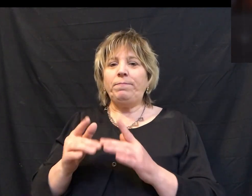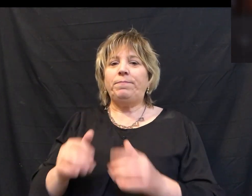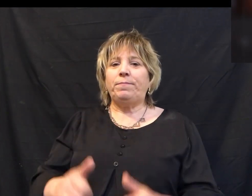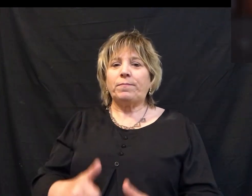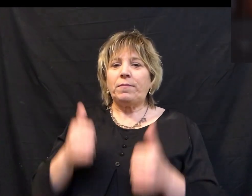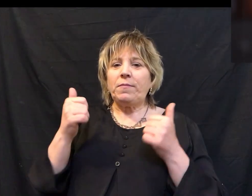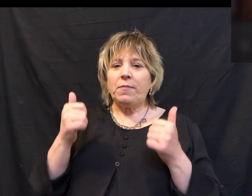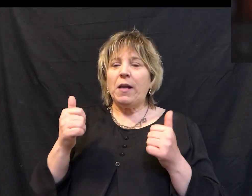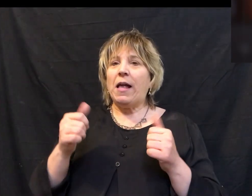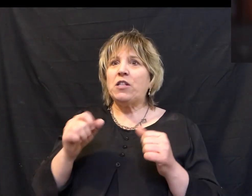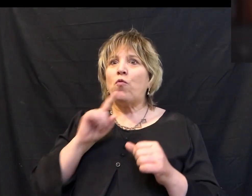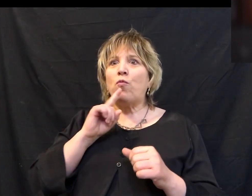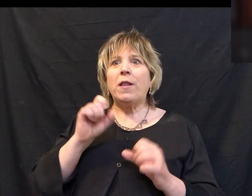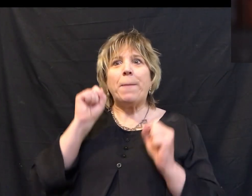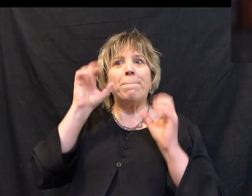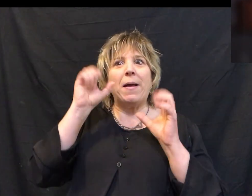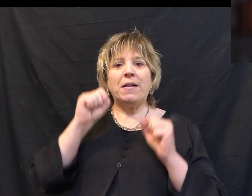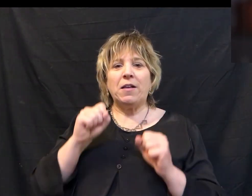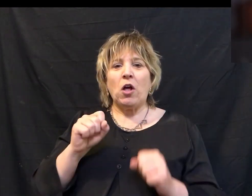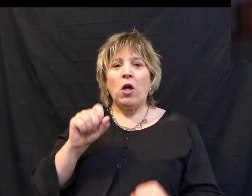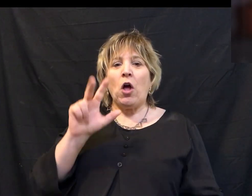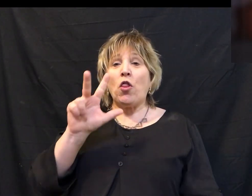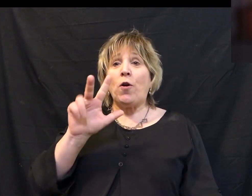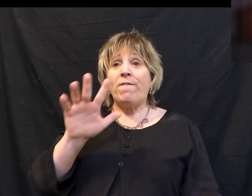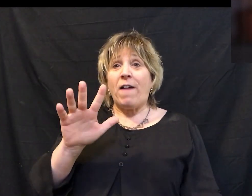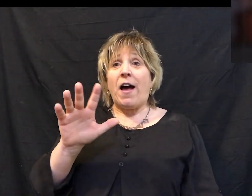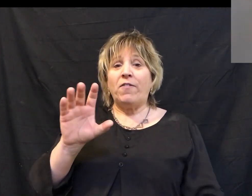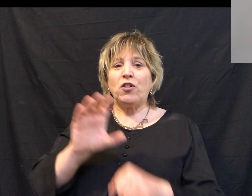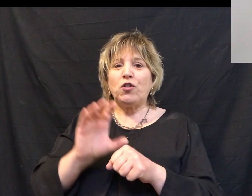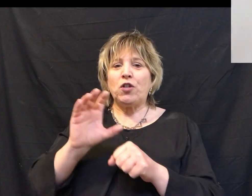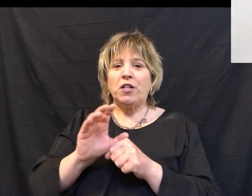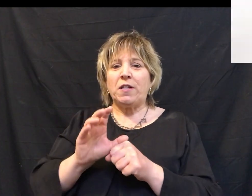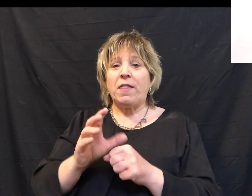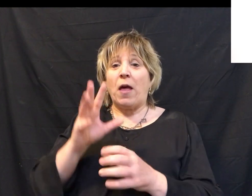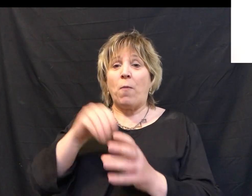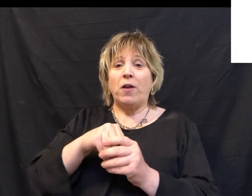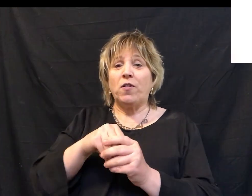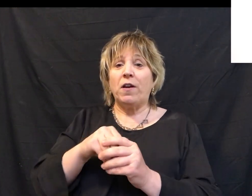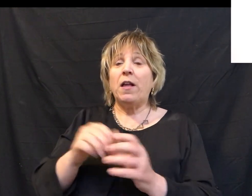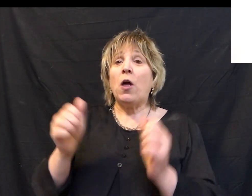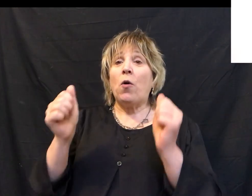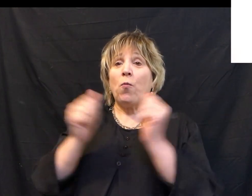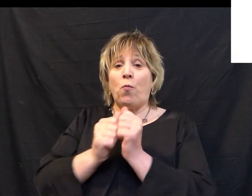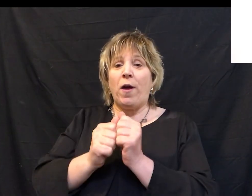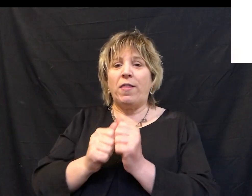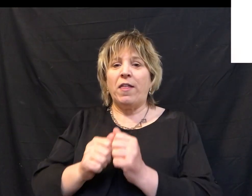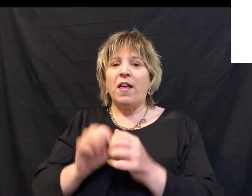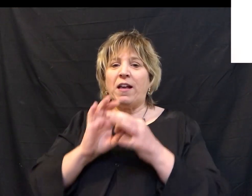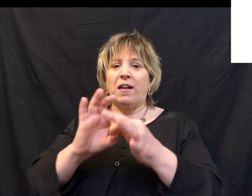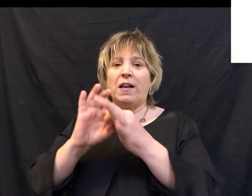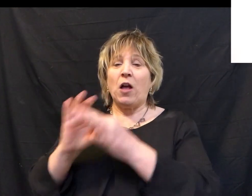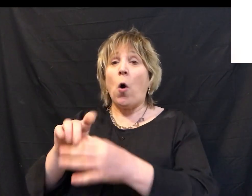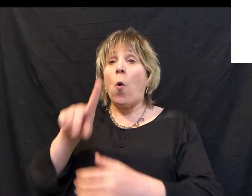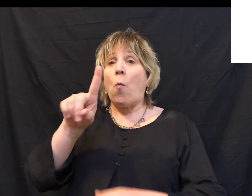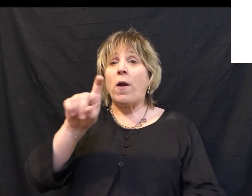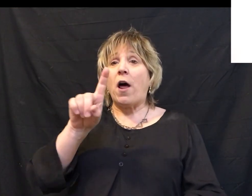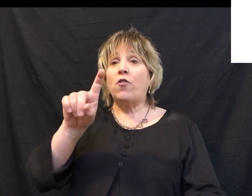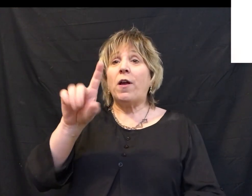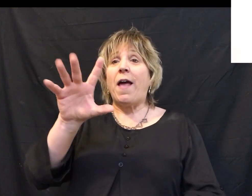website has been live has been awesome. We've already had 35 churches say that they want to be involved and connected and over 150